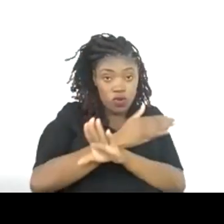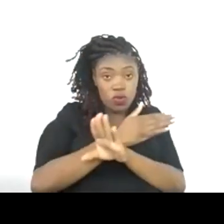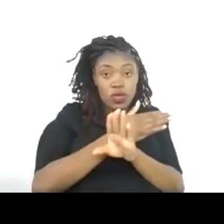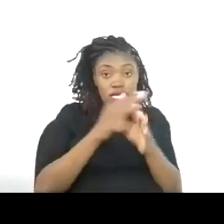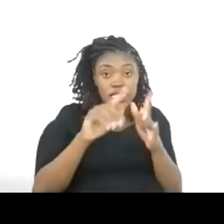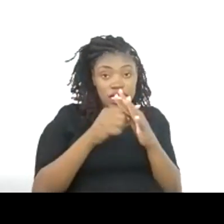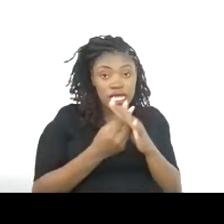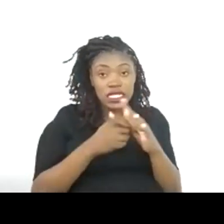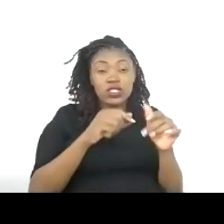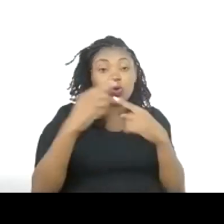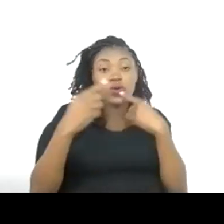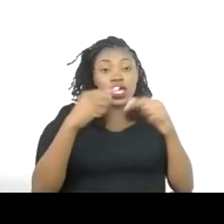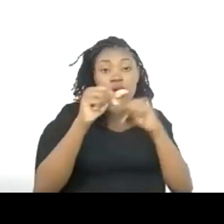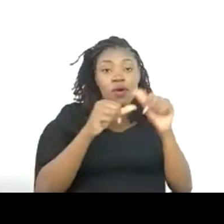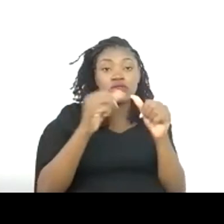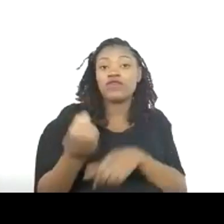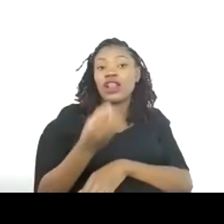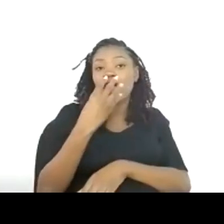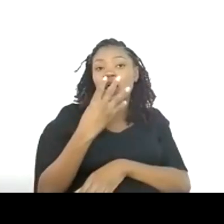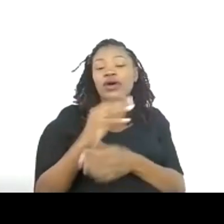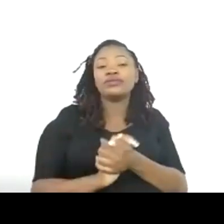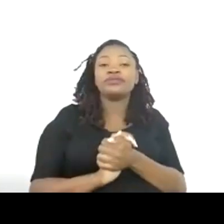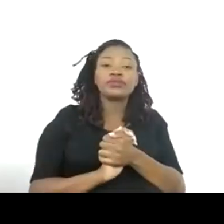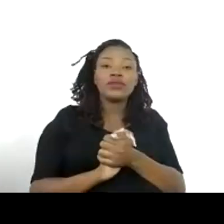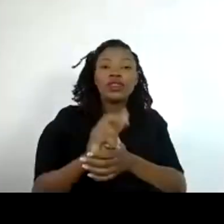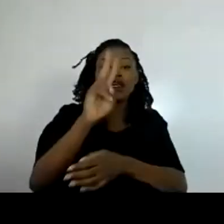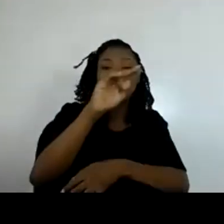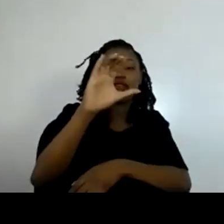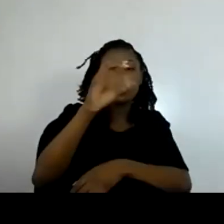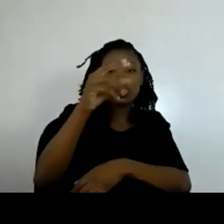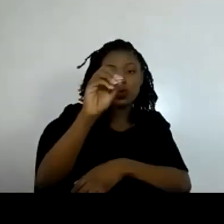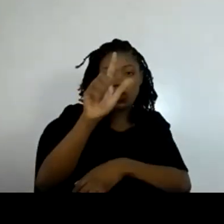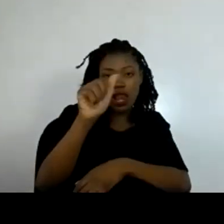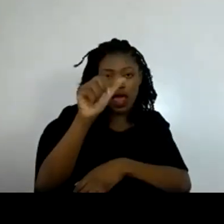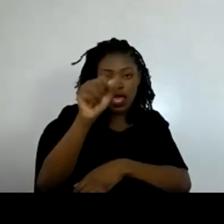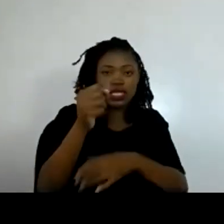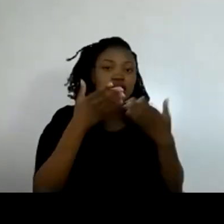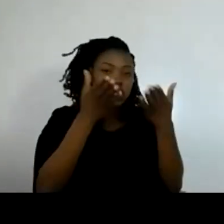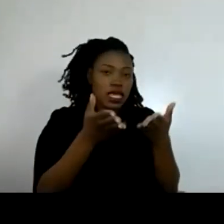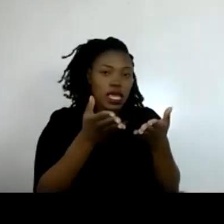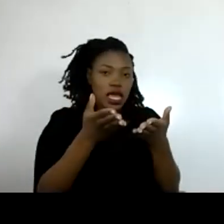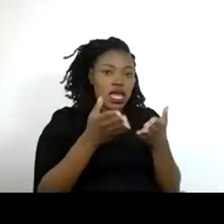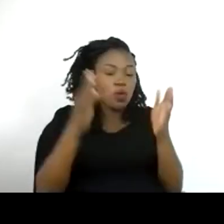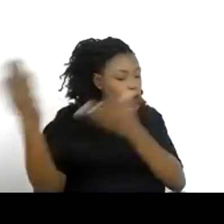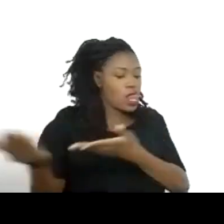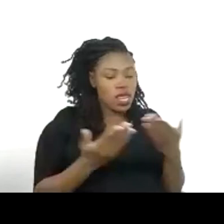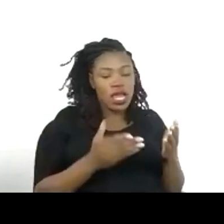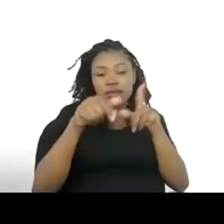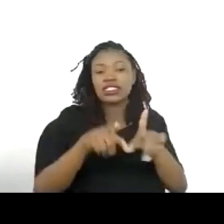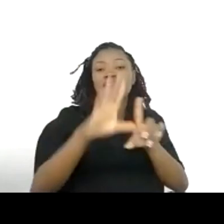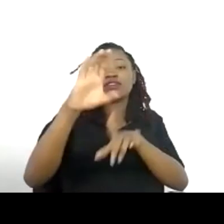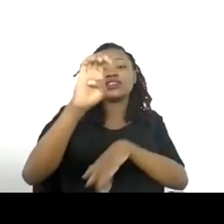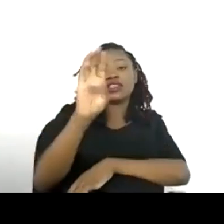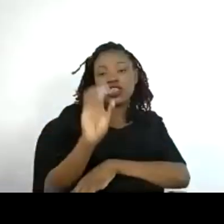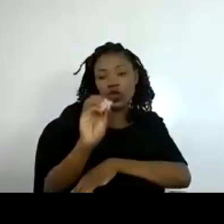Nicholas is here. Welcome, Nicholas. Nicholas is our CEO for Belgium. He's a marketing